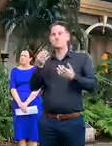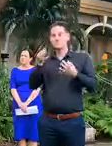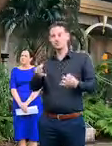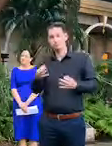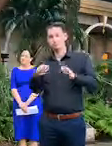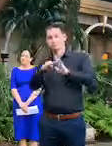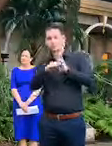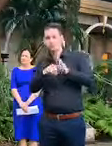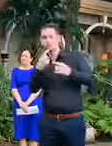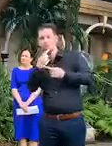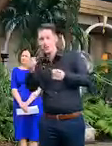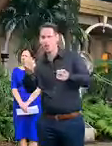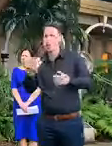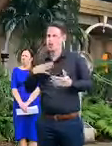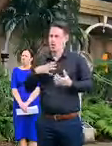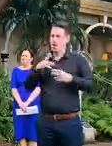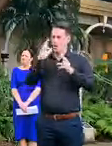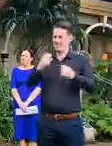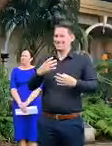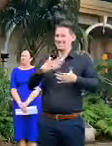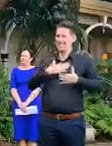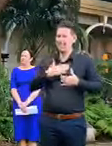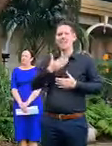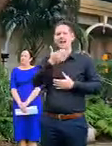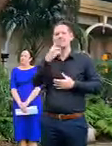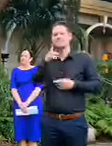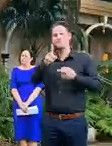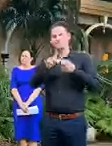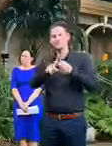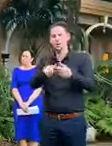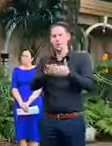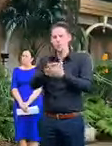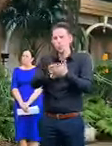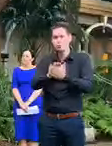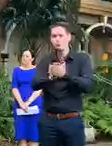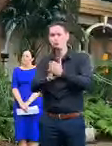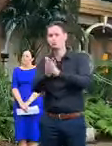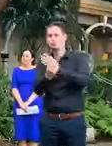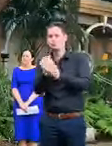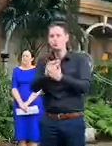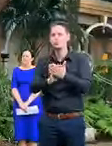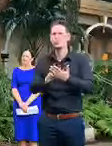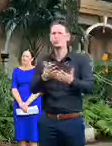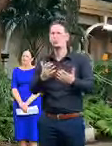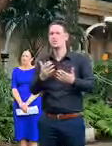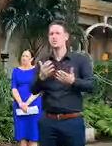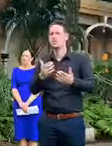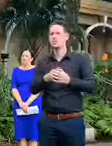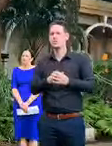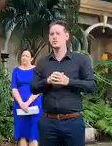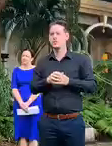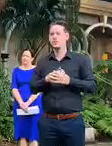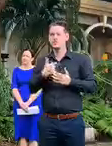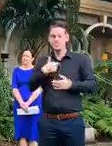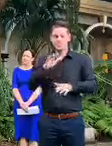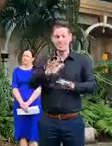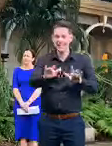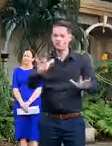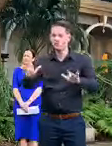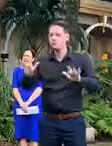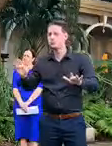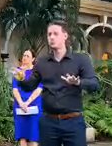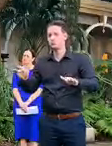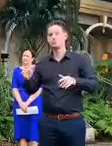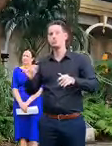plus just get in the habit of washing your hands um making sure that after you've been touching anything